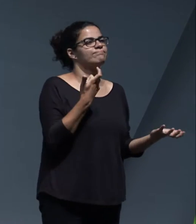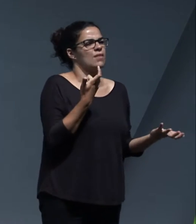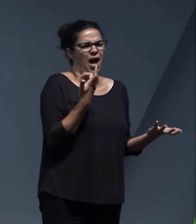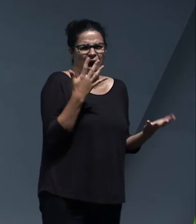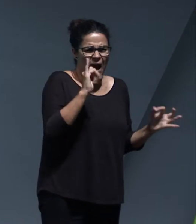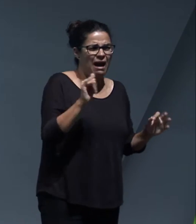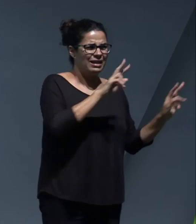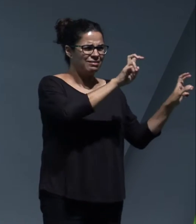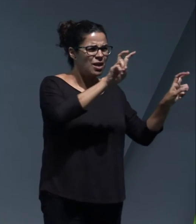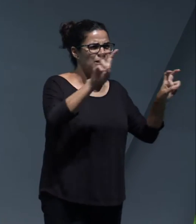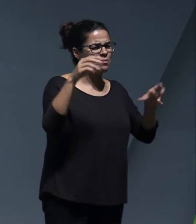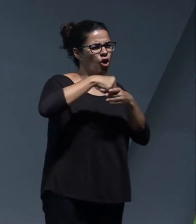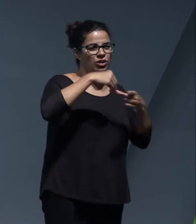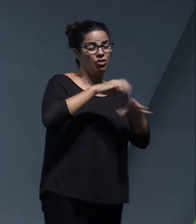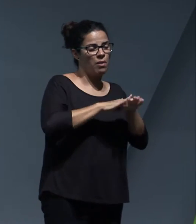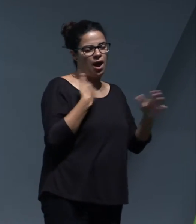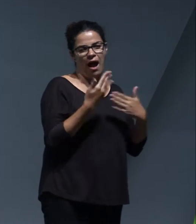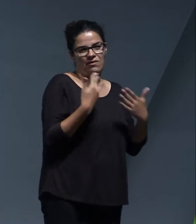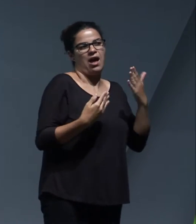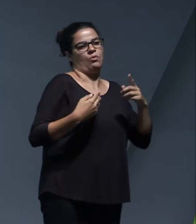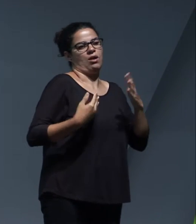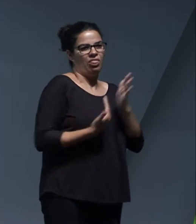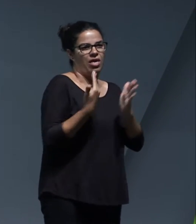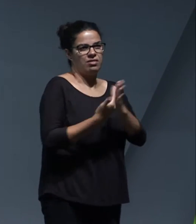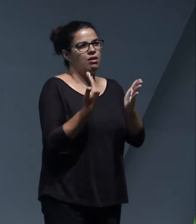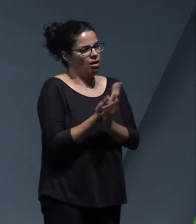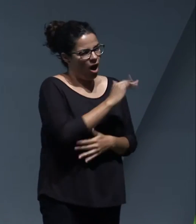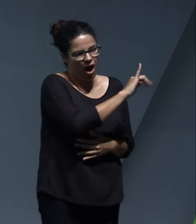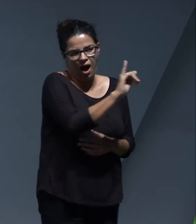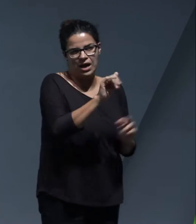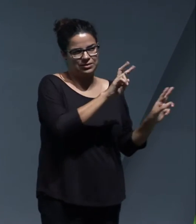that there is sufficient content to spend several days on it.